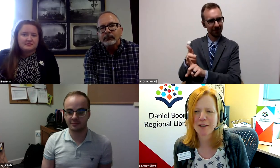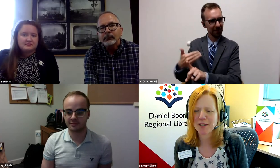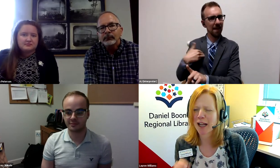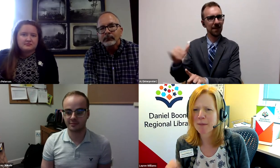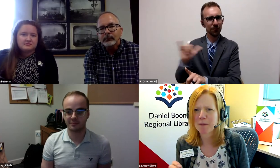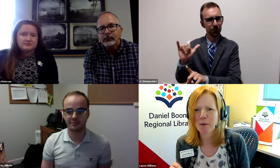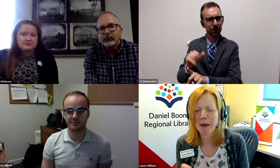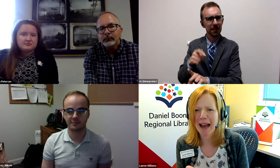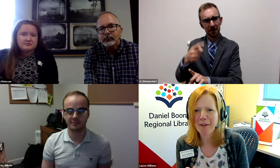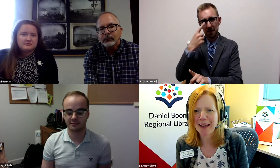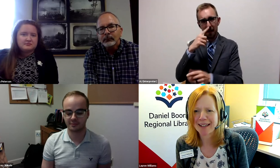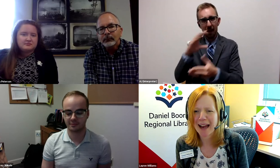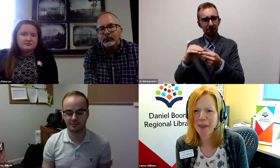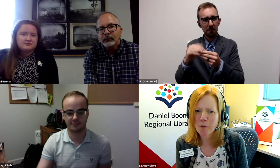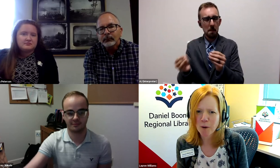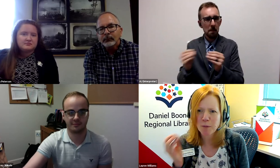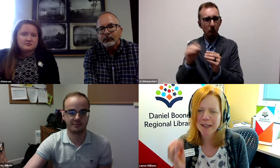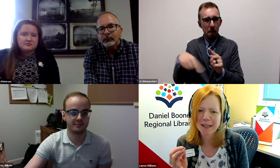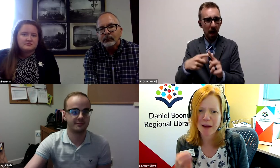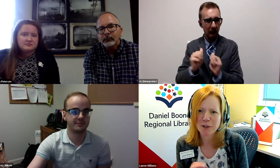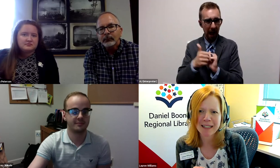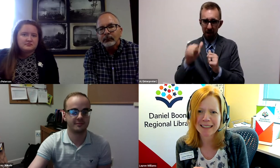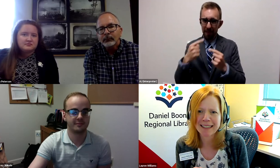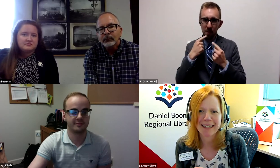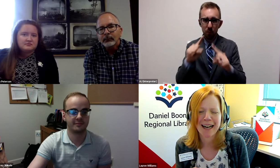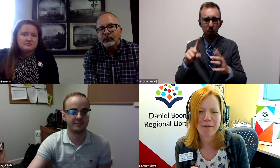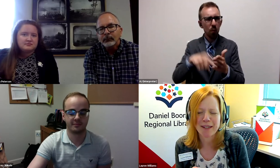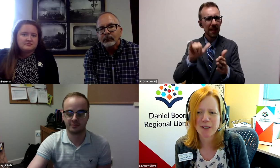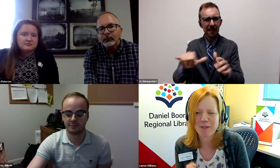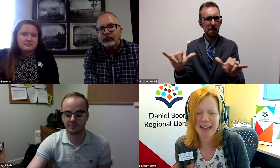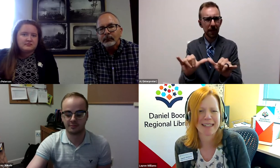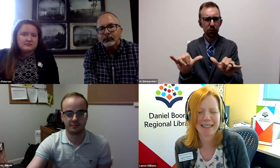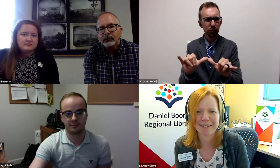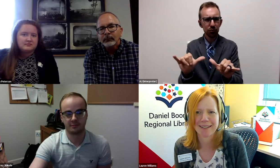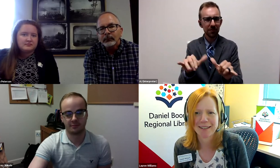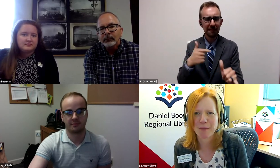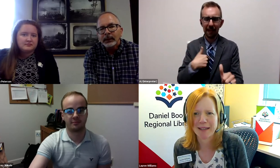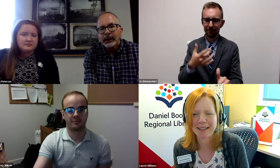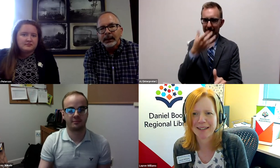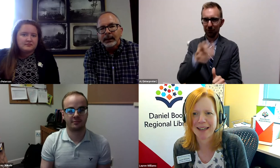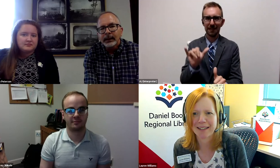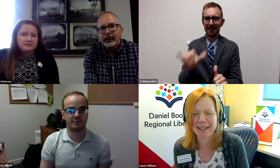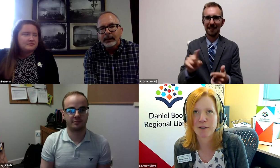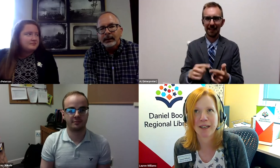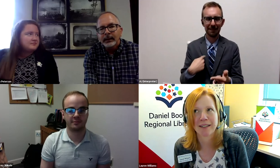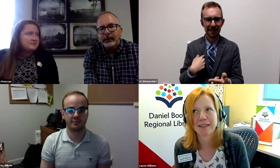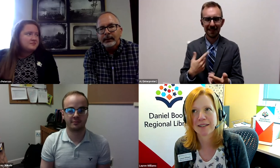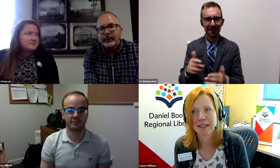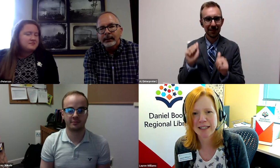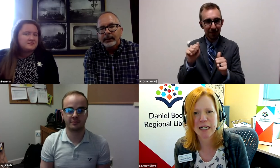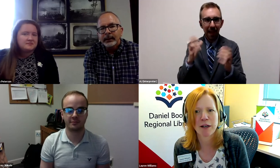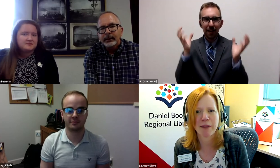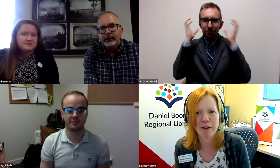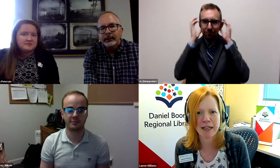Can you talk a little bit more about how that, how that works? What is it measuring? That's just fascinating to me that, that you can